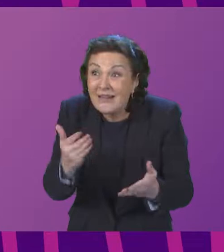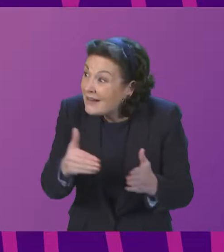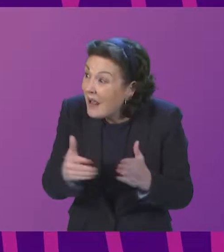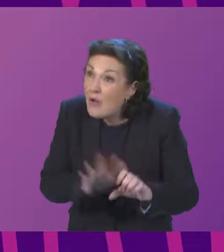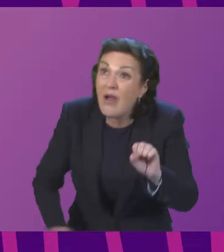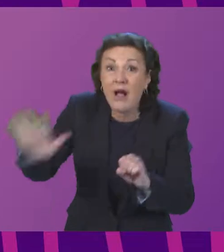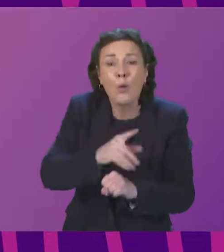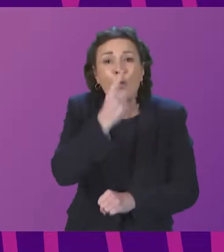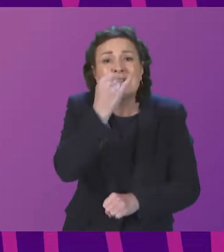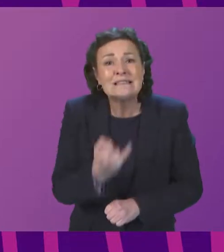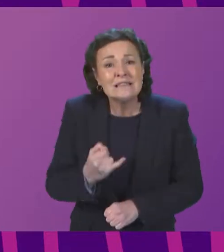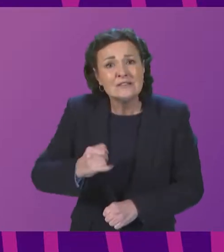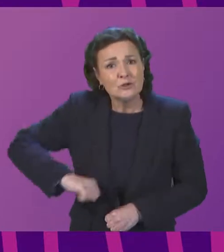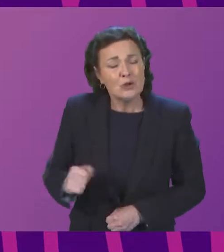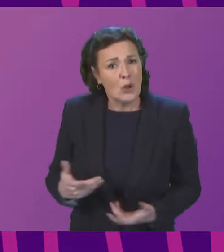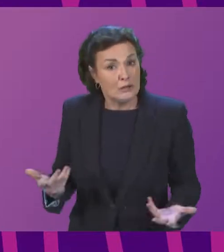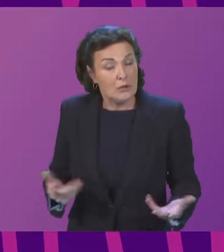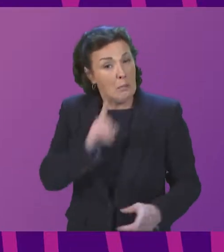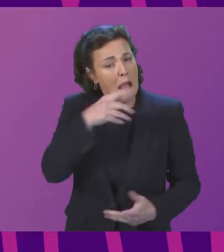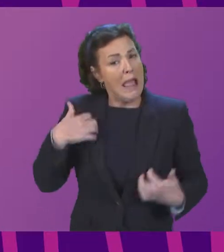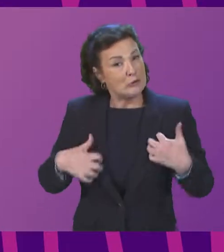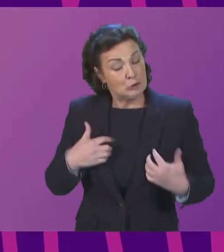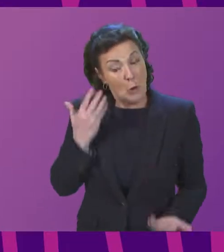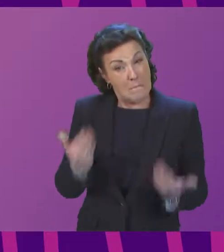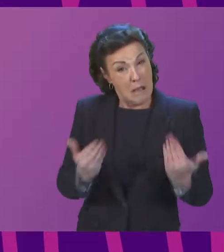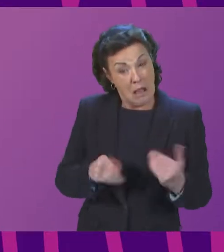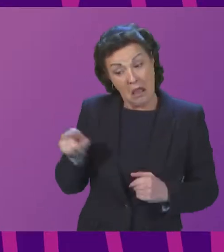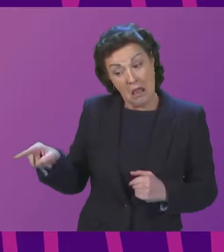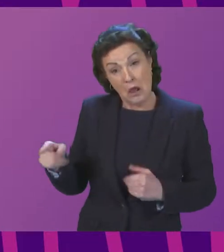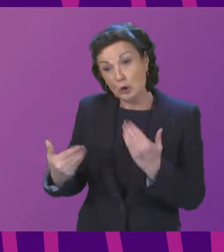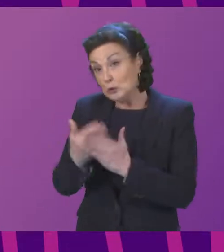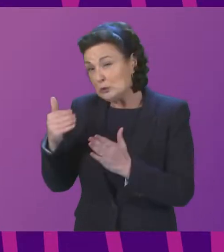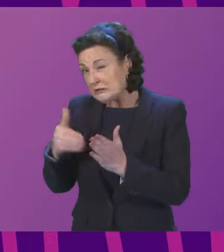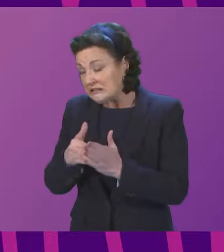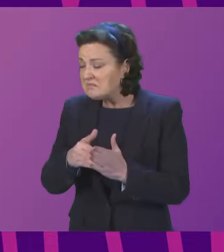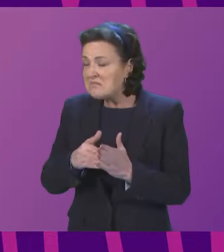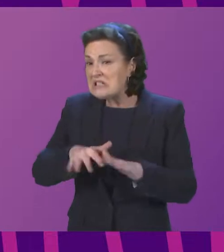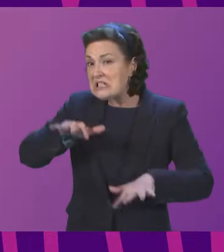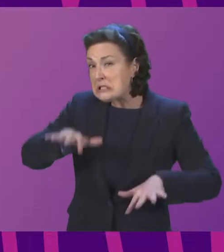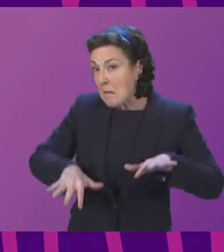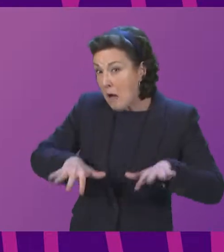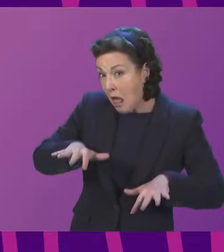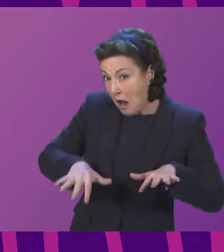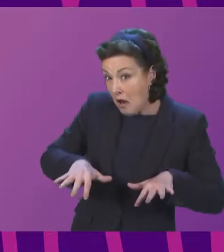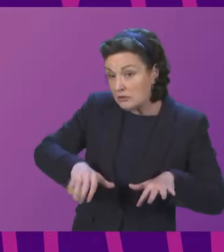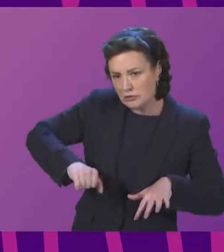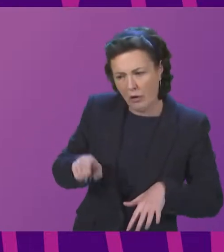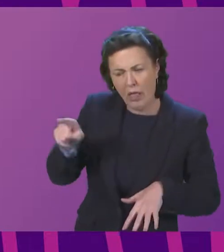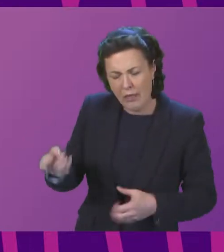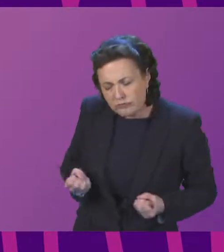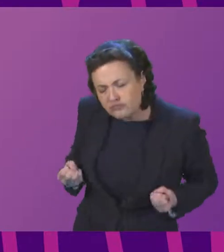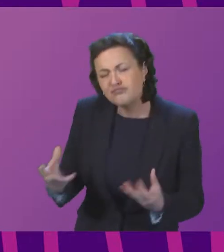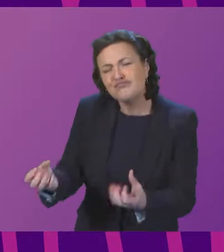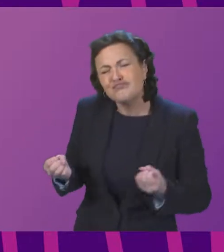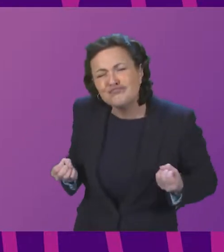is interesting to note that while New Zealand which is remarkably similar to Scotland is spending hundreds of millions of